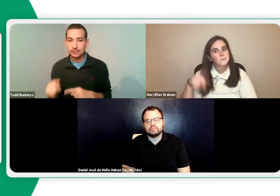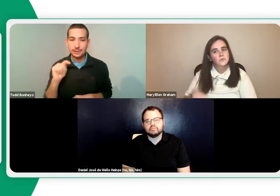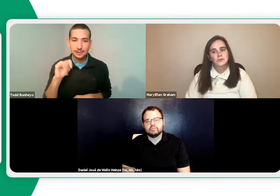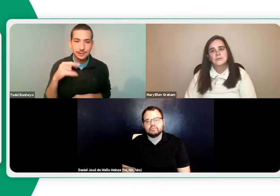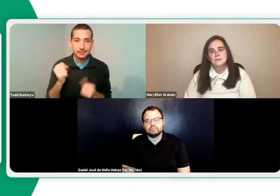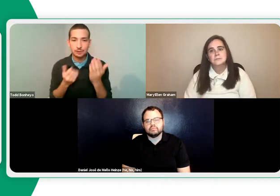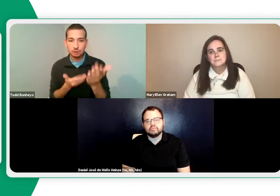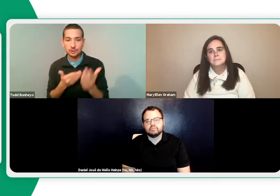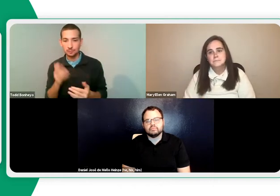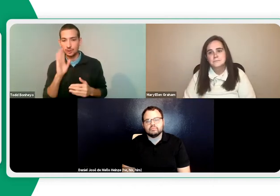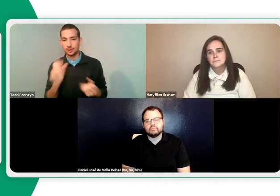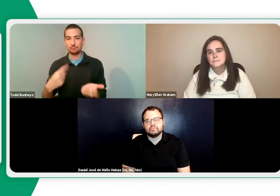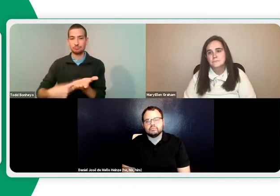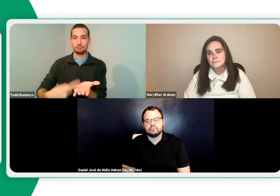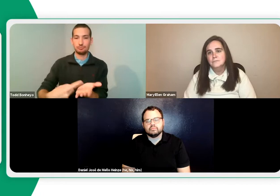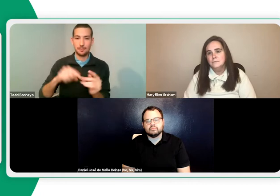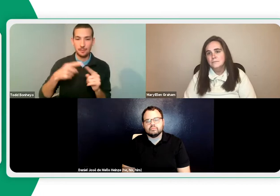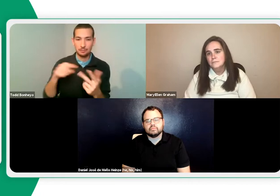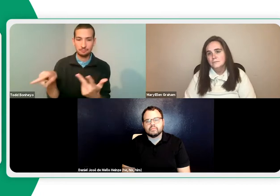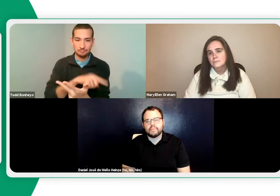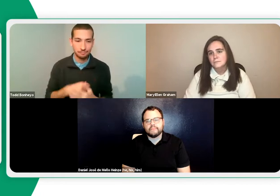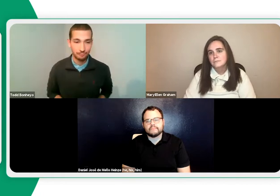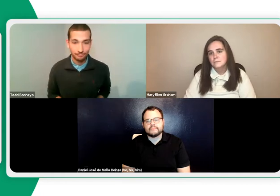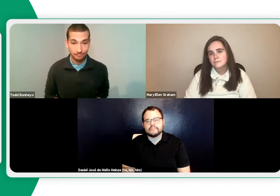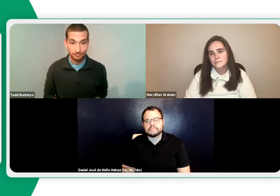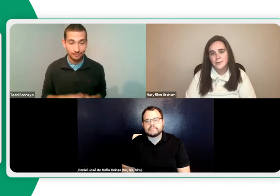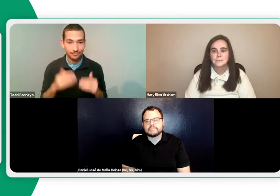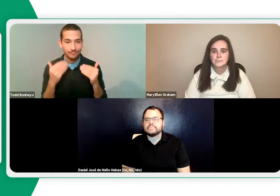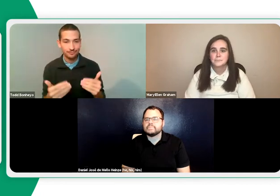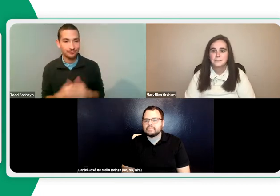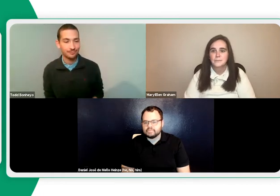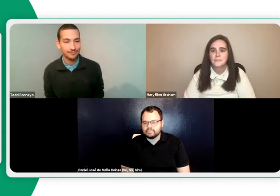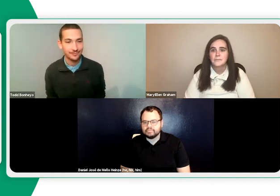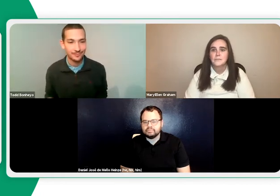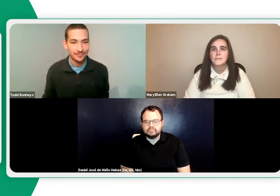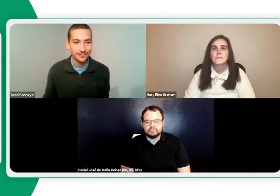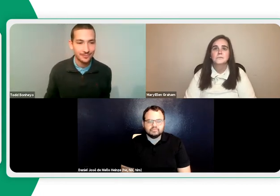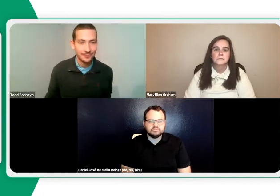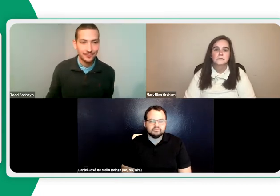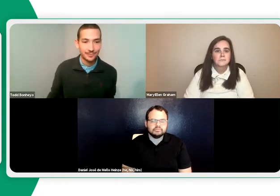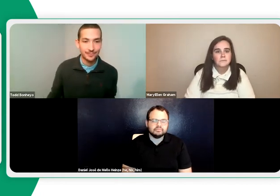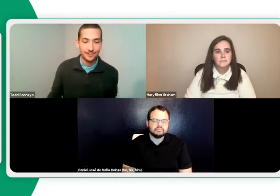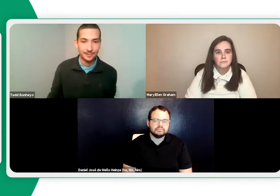Daniel has a lot of tips and suggestions, right, that we'll cover tonight. And let's get moving then.